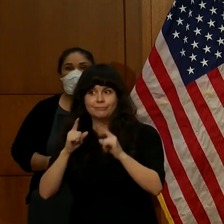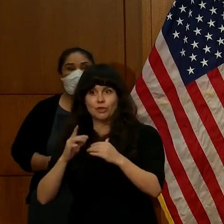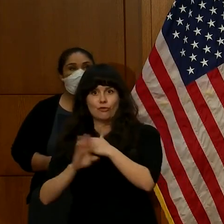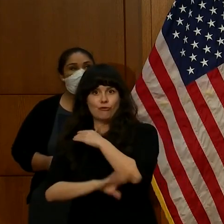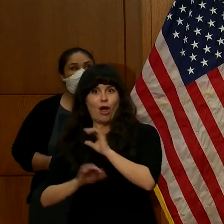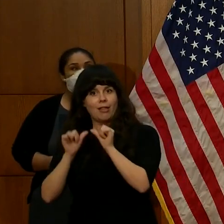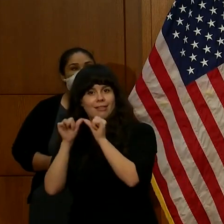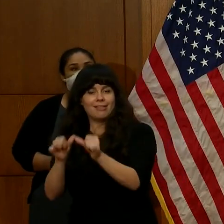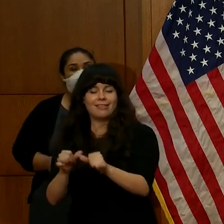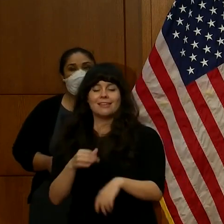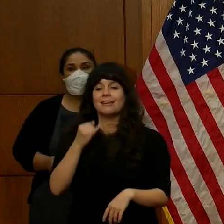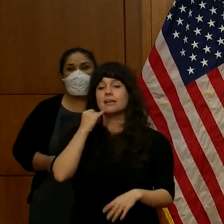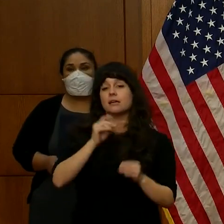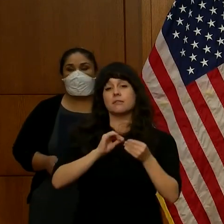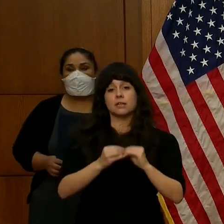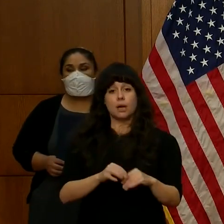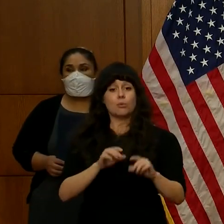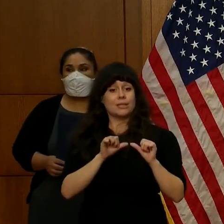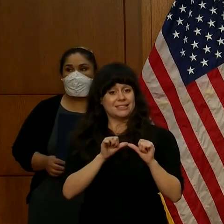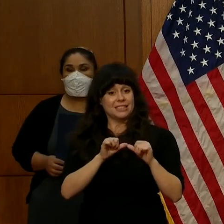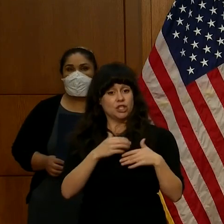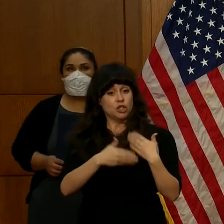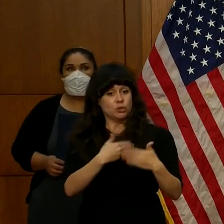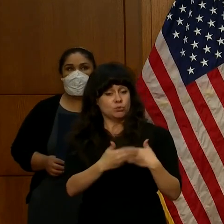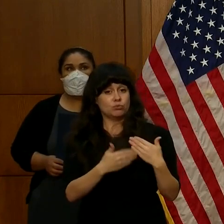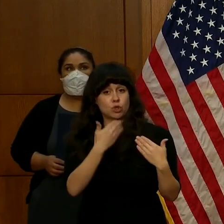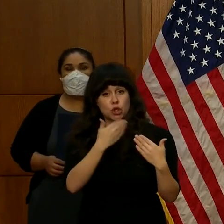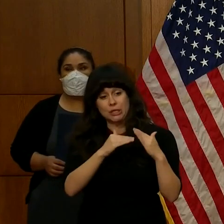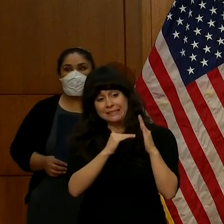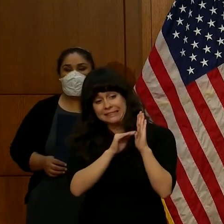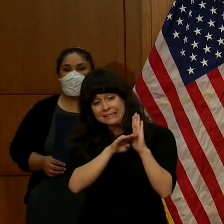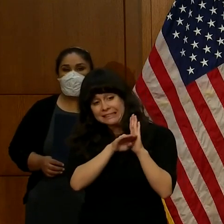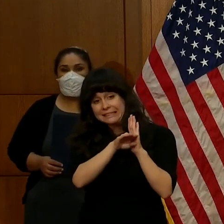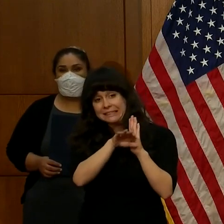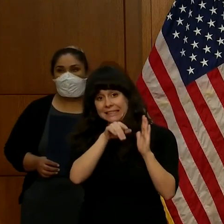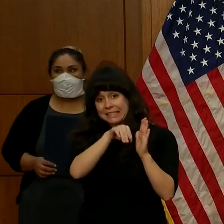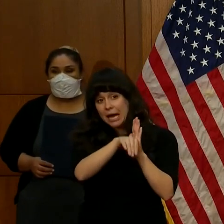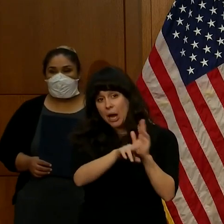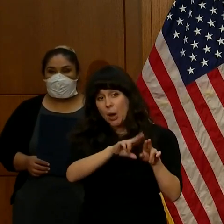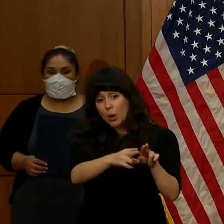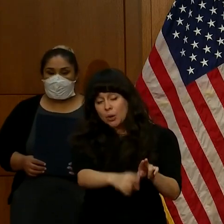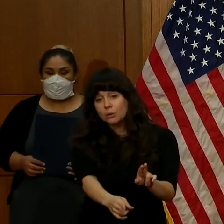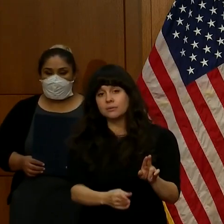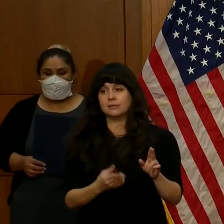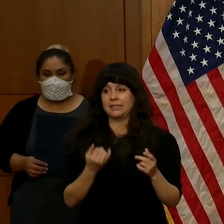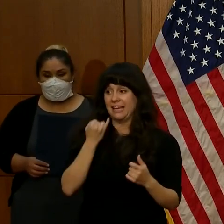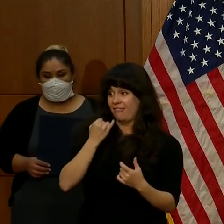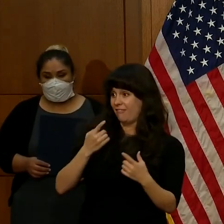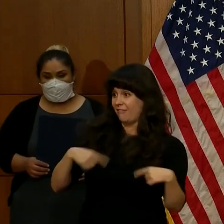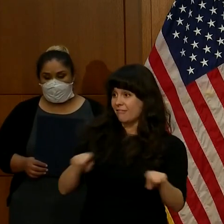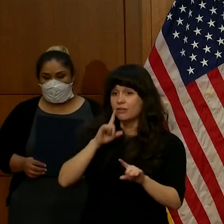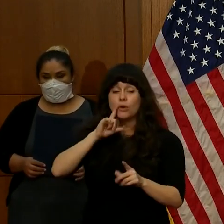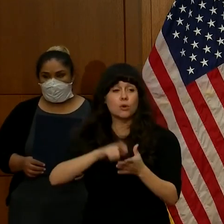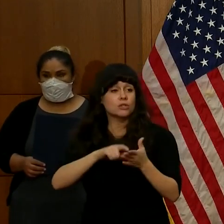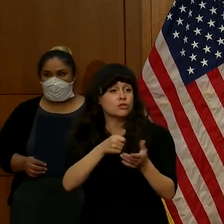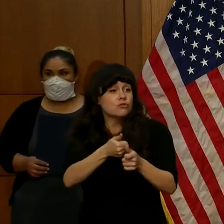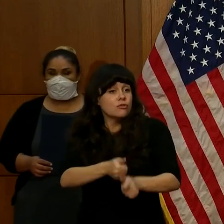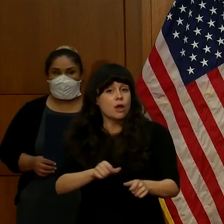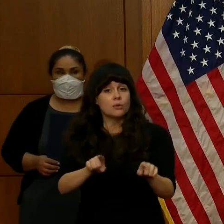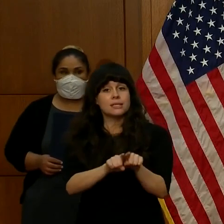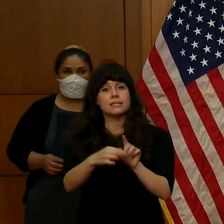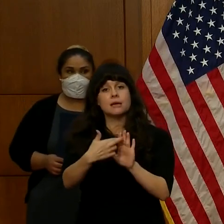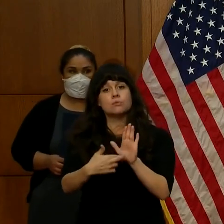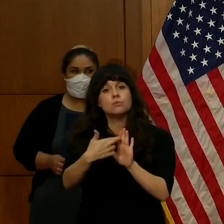trend in a good direction, and if there's evidence that people are following the safety guidelines over the holiday weekend,